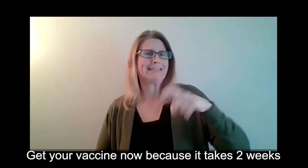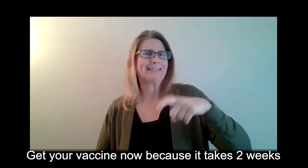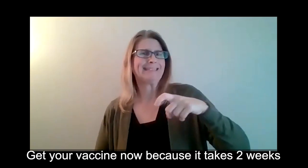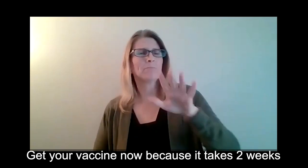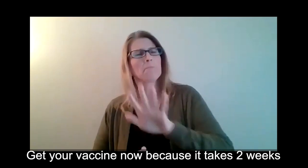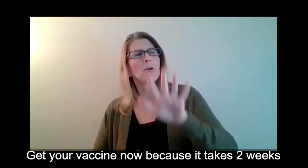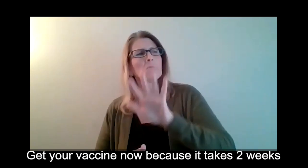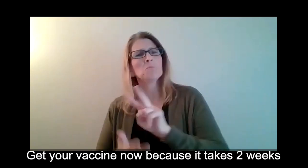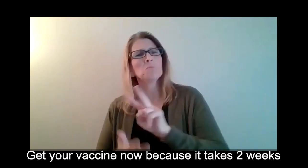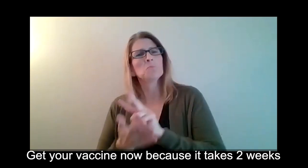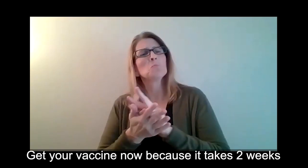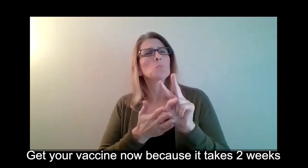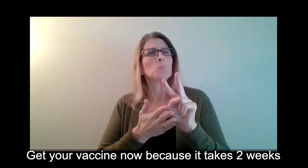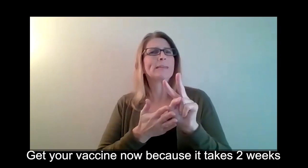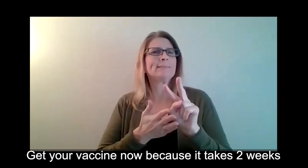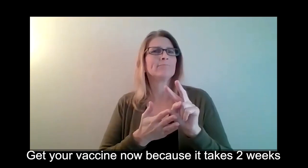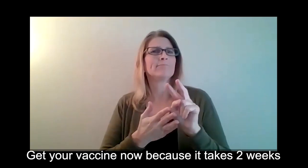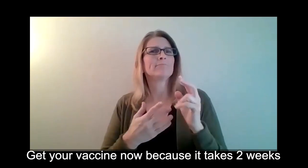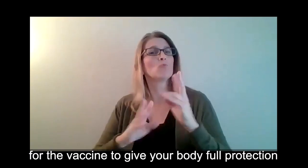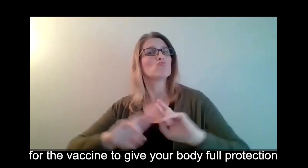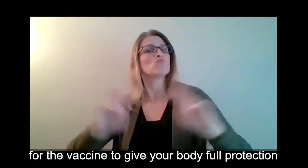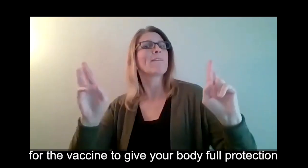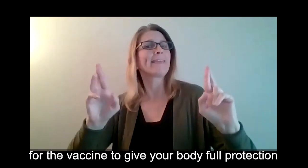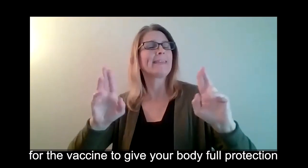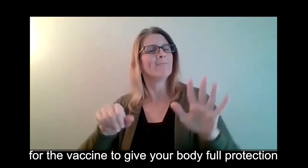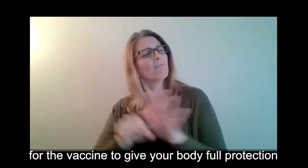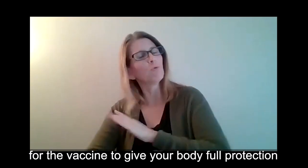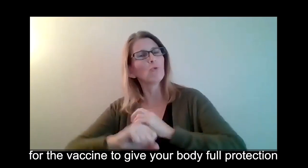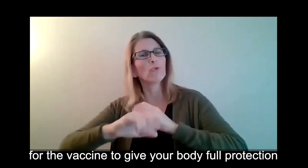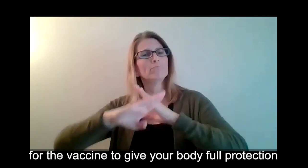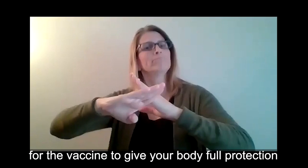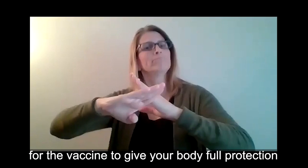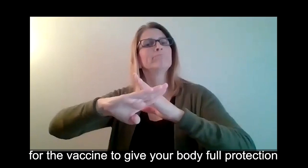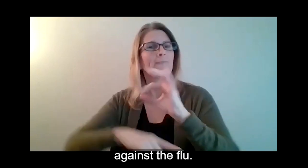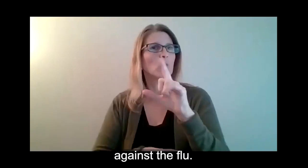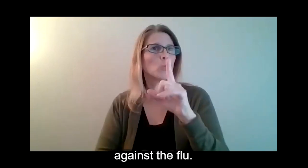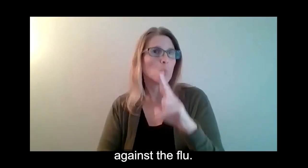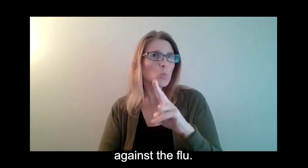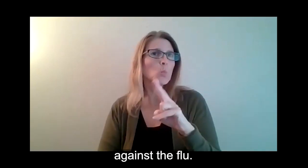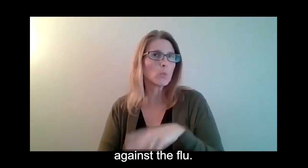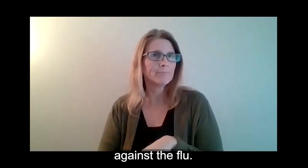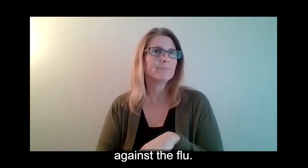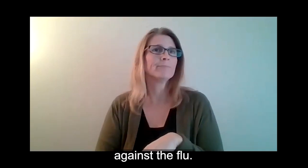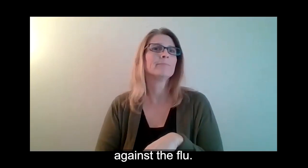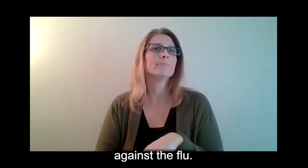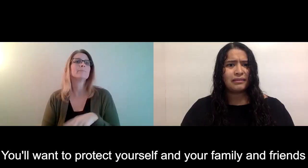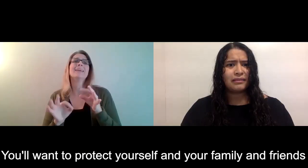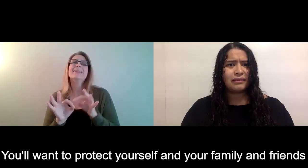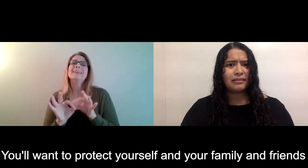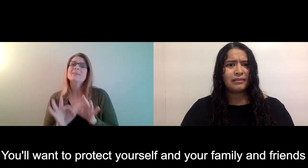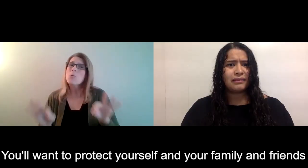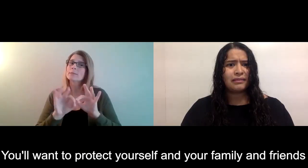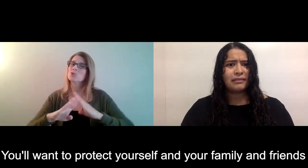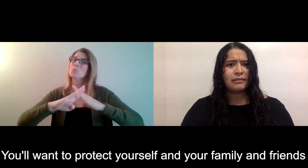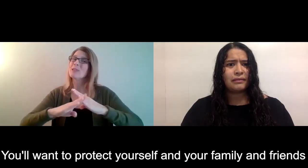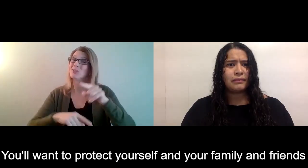Get your flu vaccine now because it takes about two weeks for the vaccine to give your body full protection against